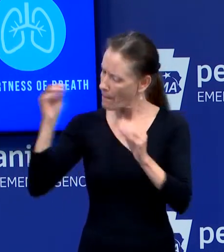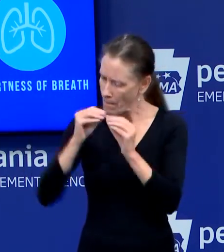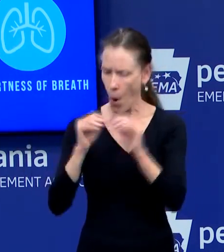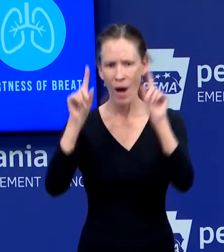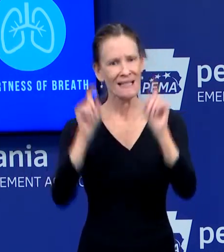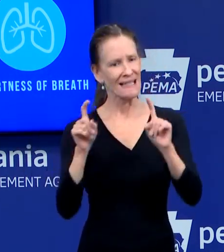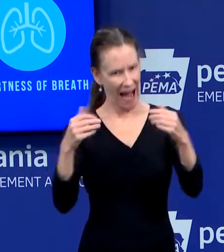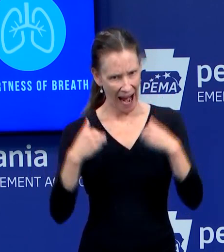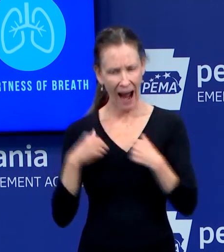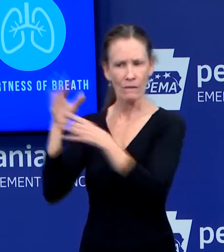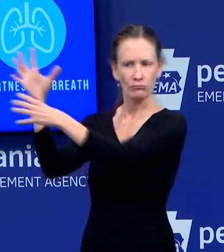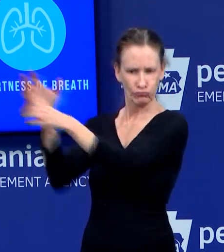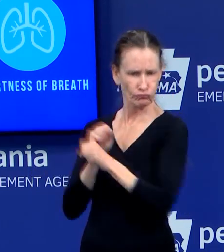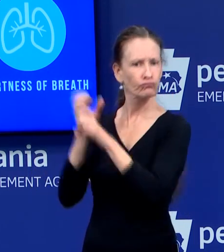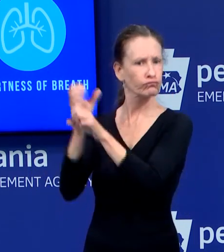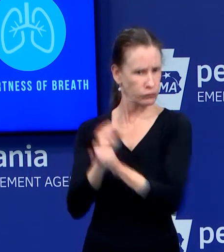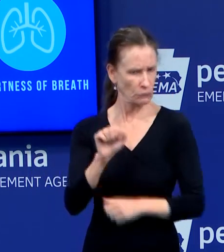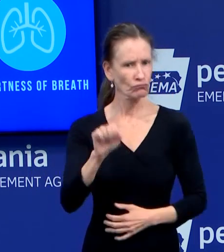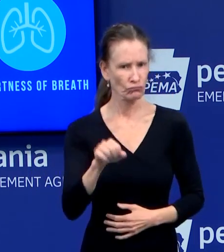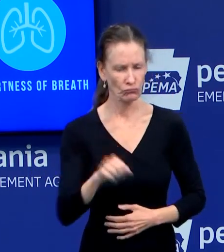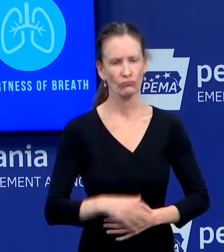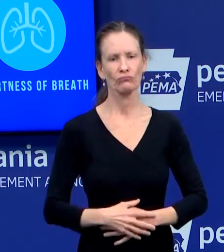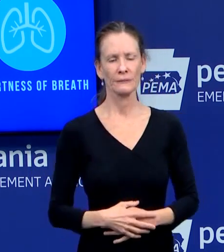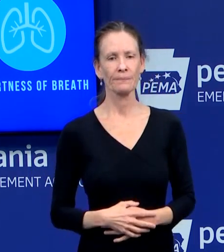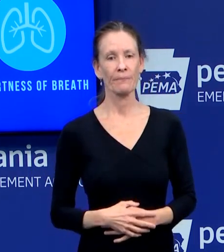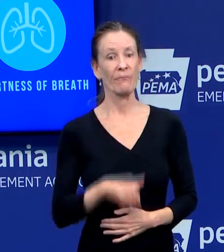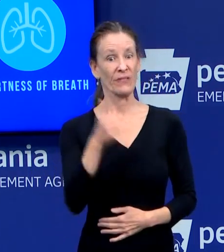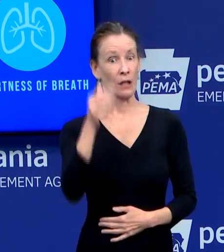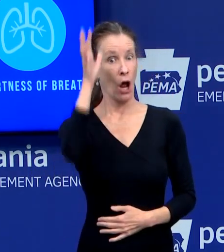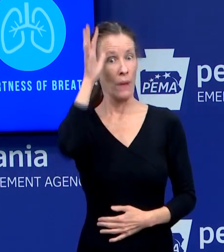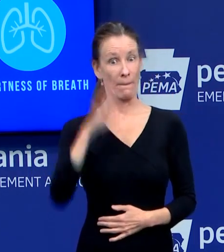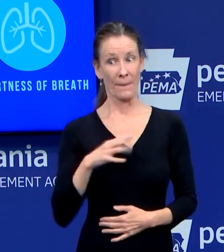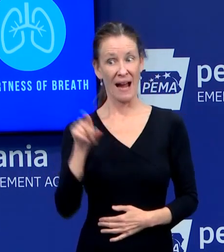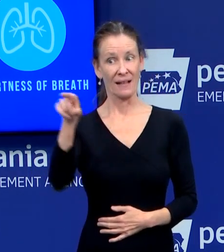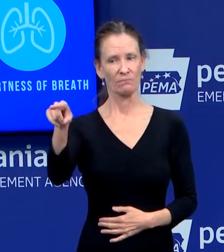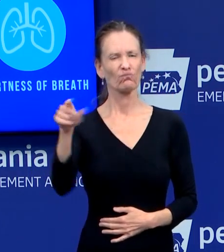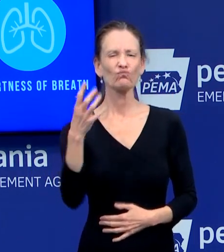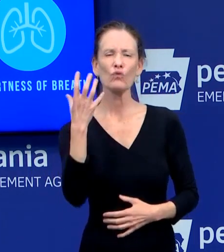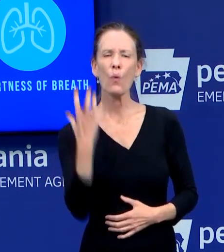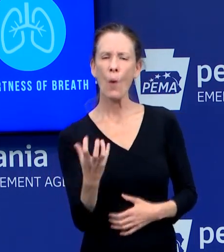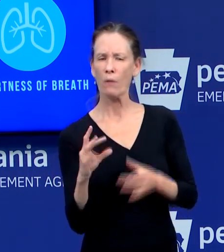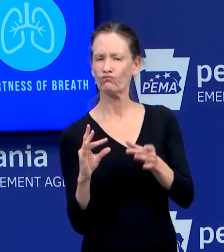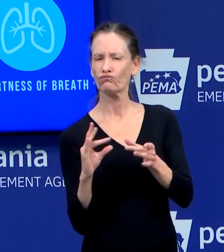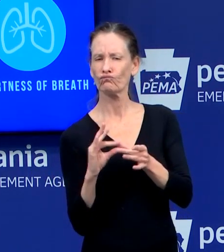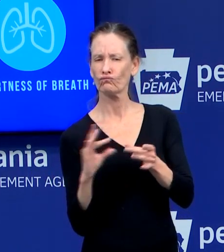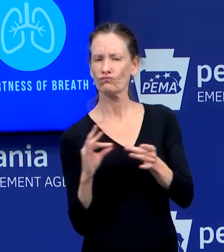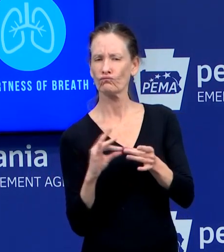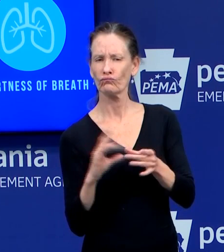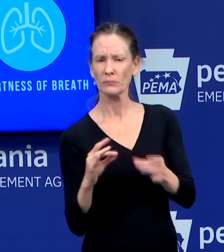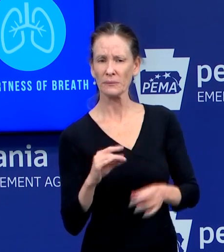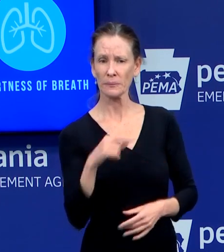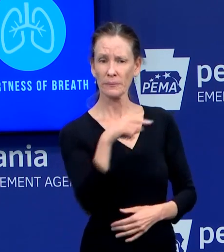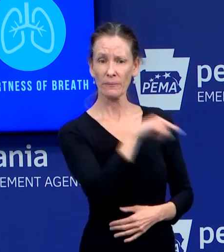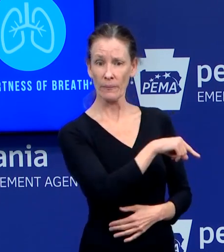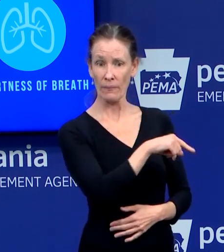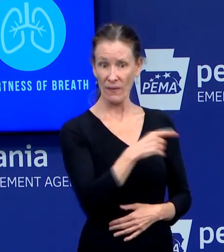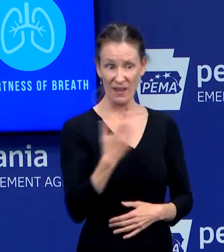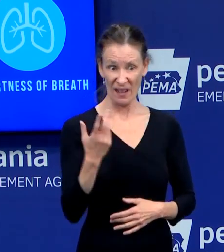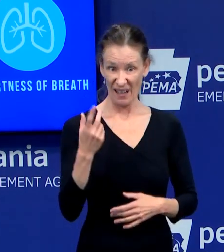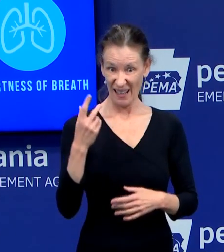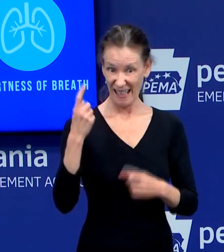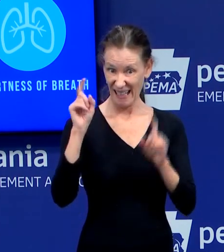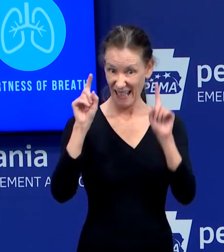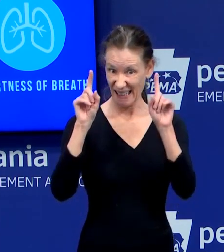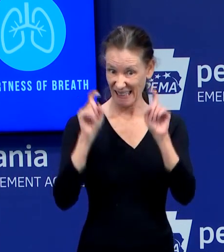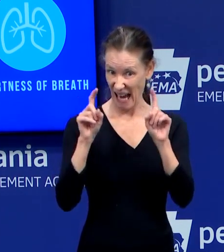Mark. So, just to kind of follow up on that, is your testing limited by the number of kits and regions that you